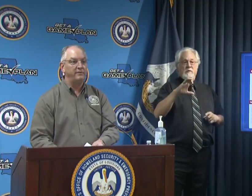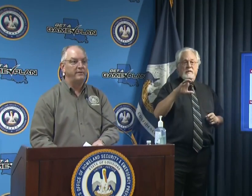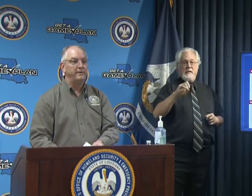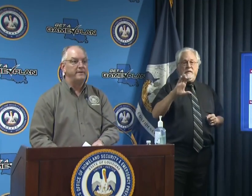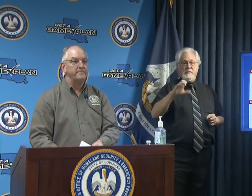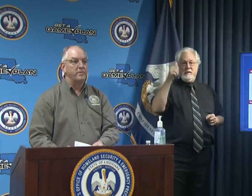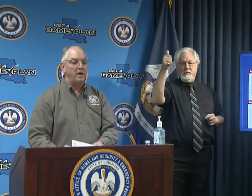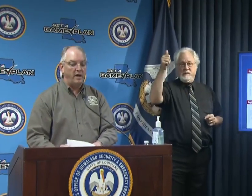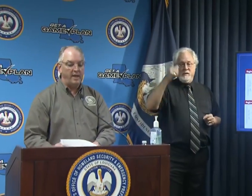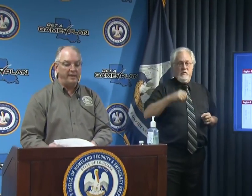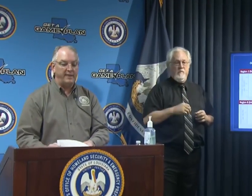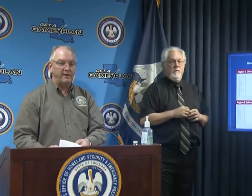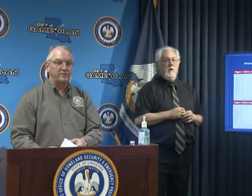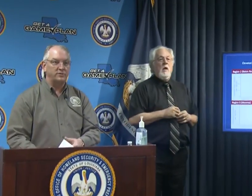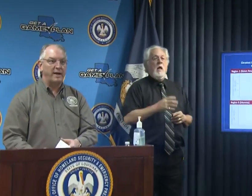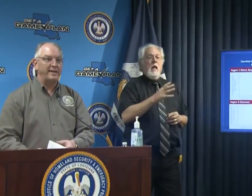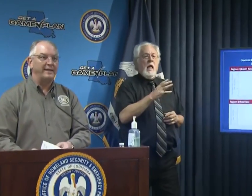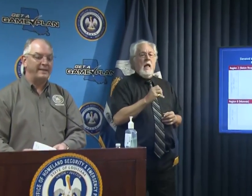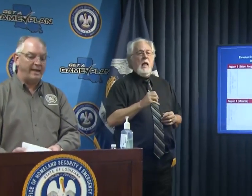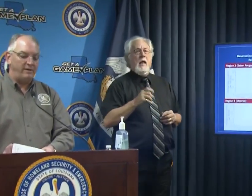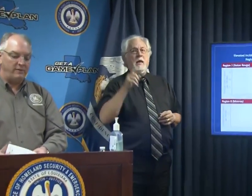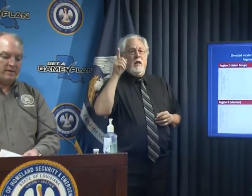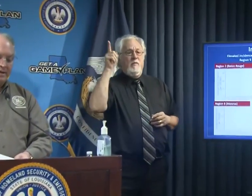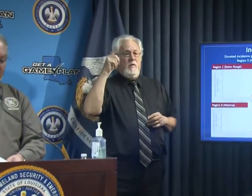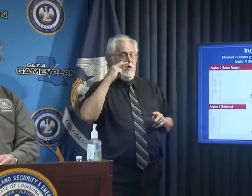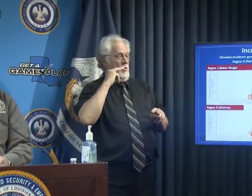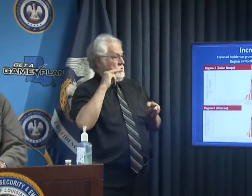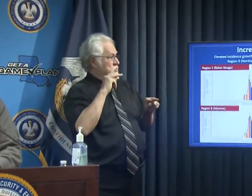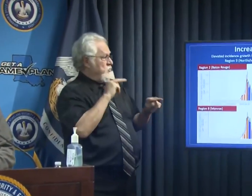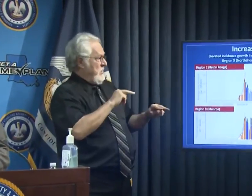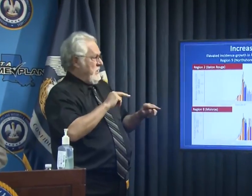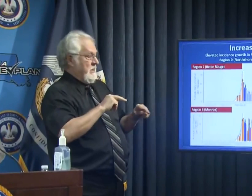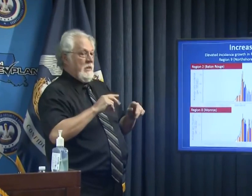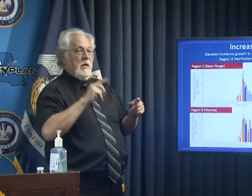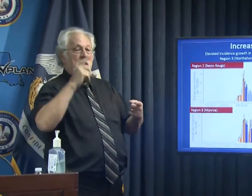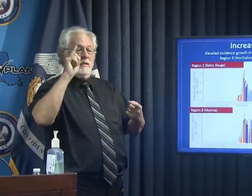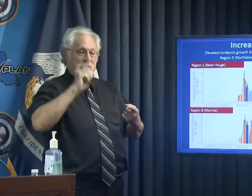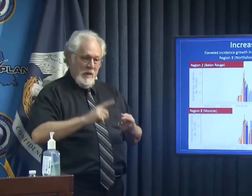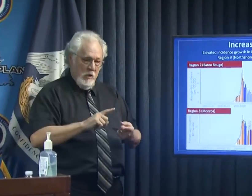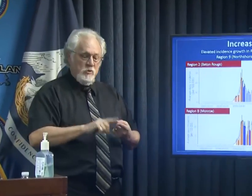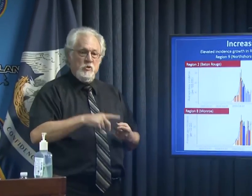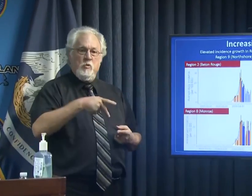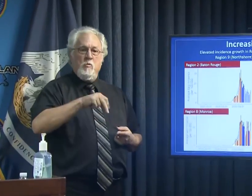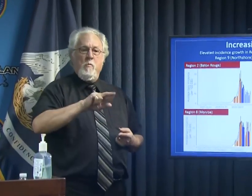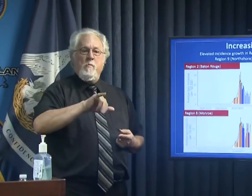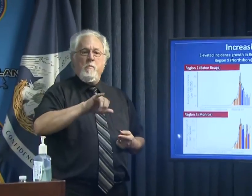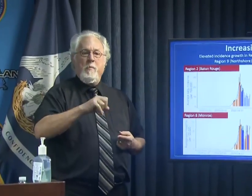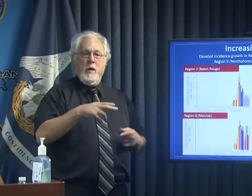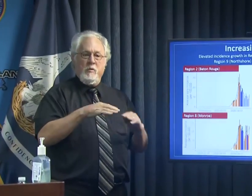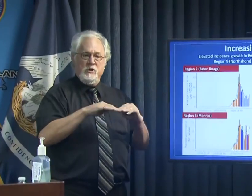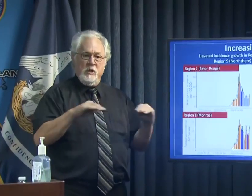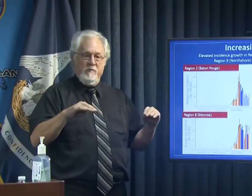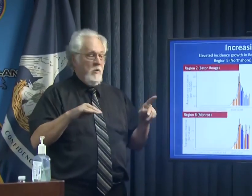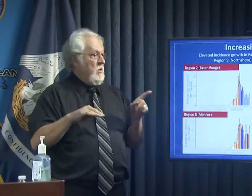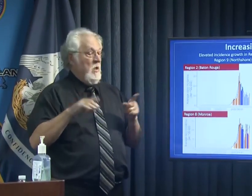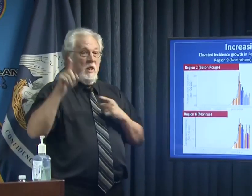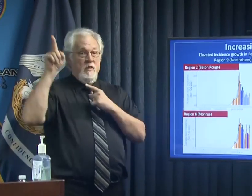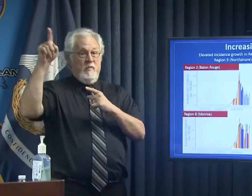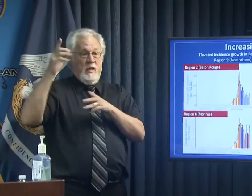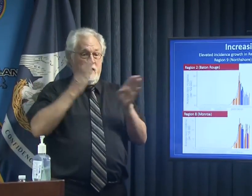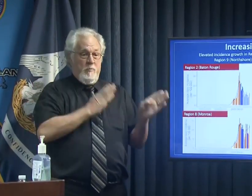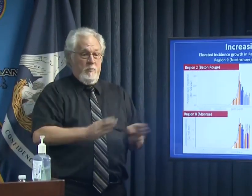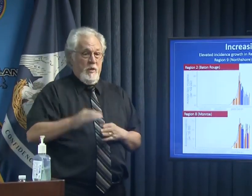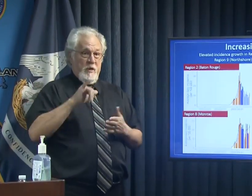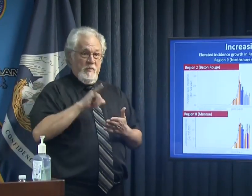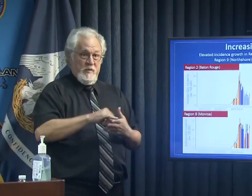itself uh and they are tracking down uh at the parish level uh and they prepared this information and and